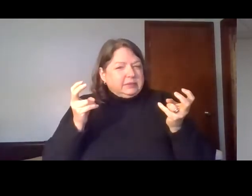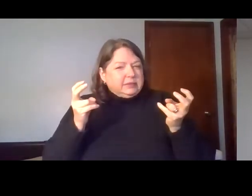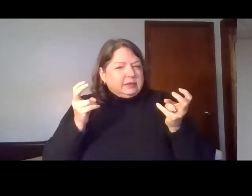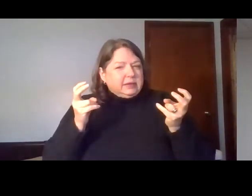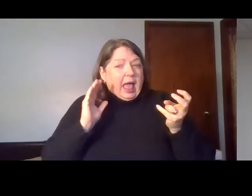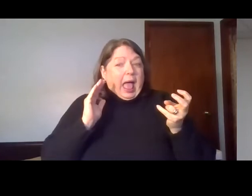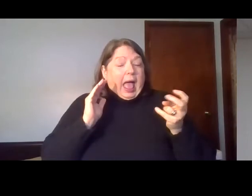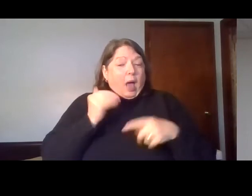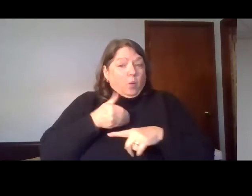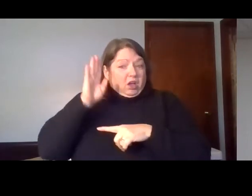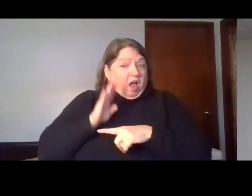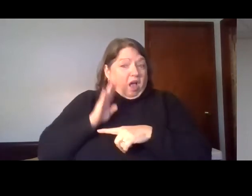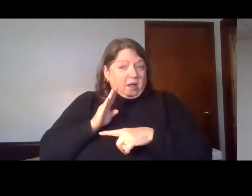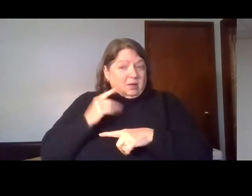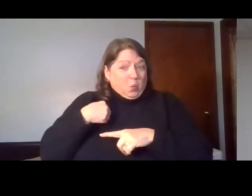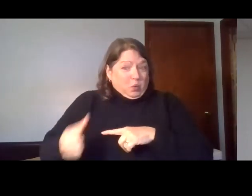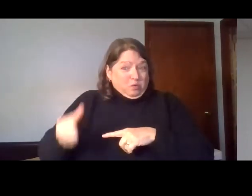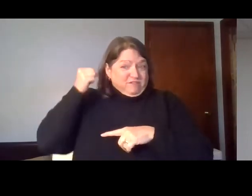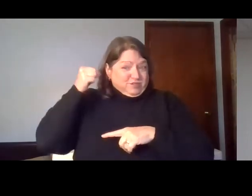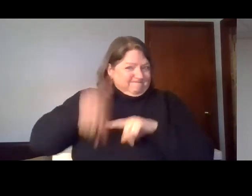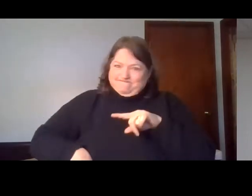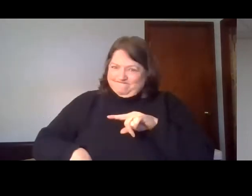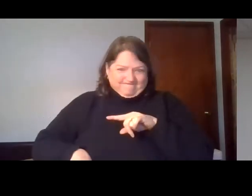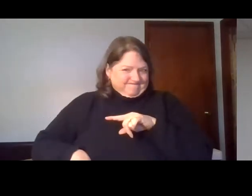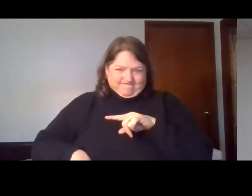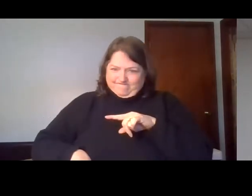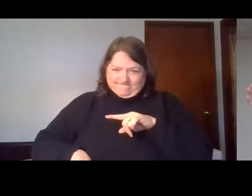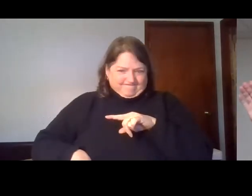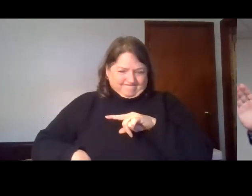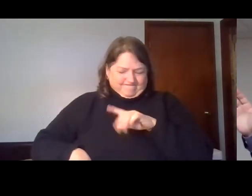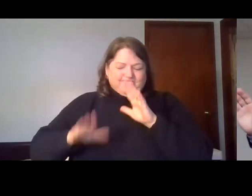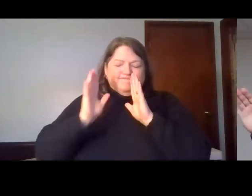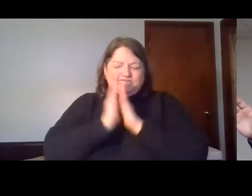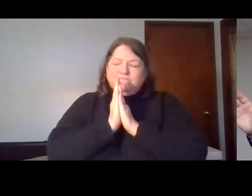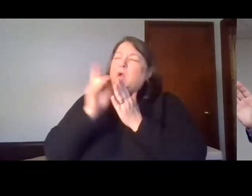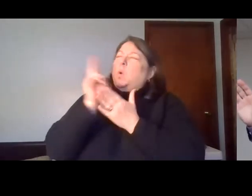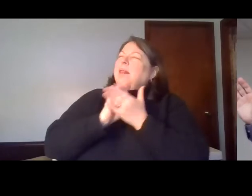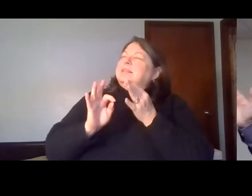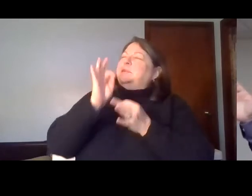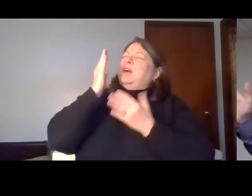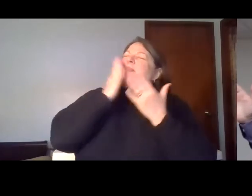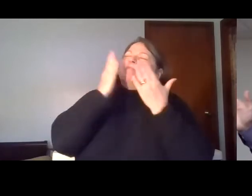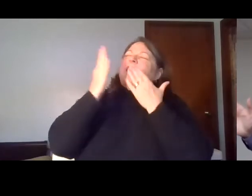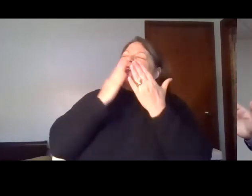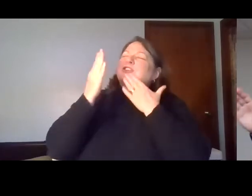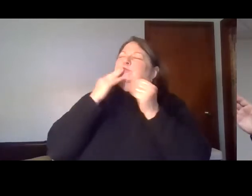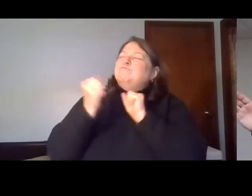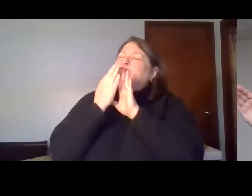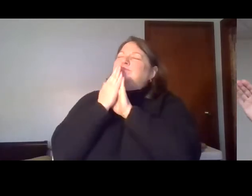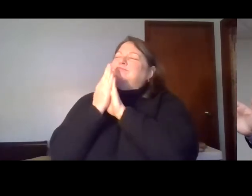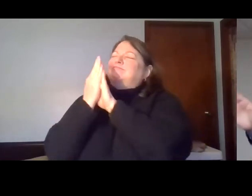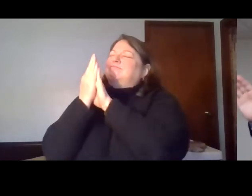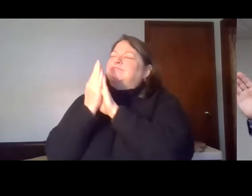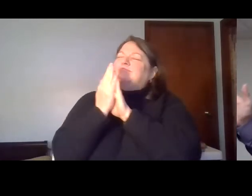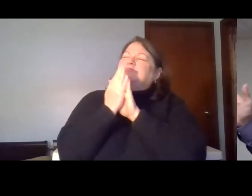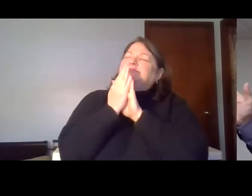Can't Refuse. A God We Can't Refuse. Let's pray. Holy Spirit, we're so thankful for your presence here right now. We thank you